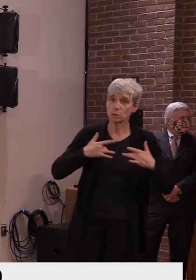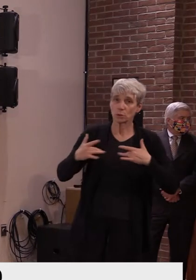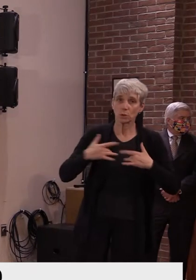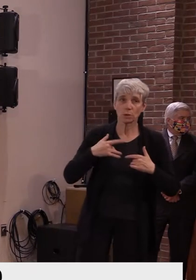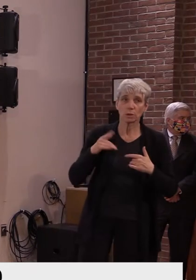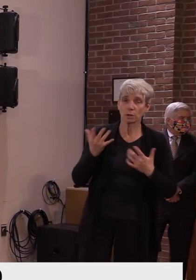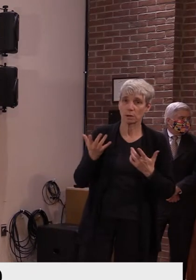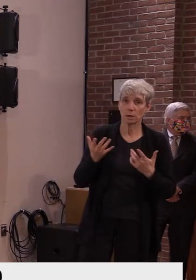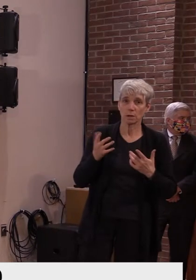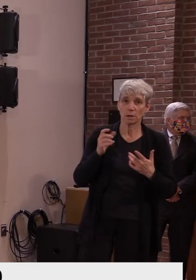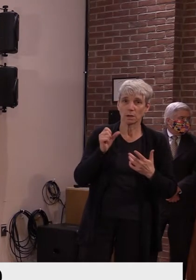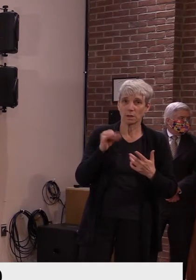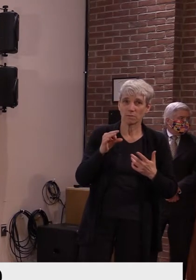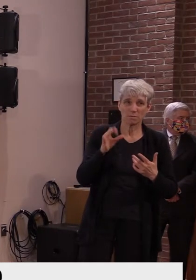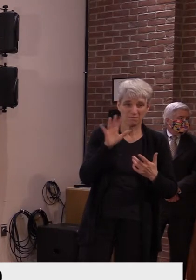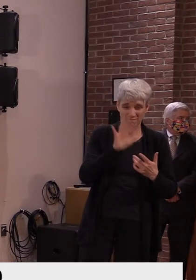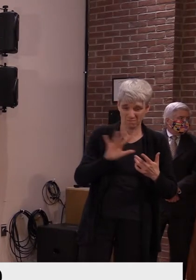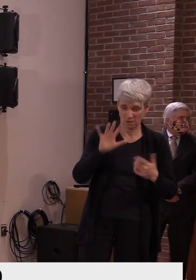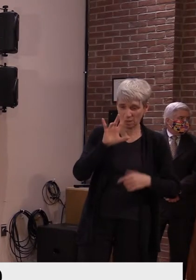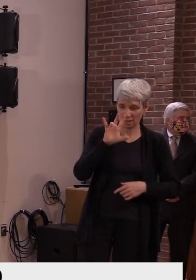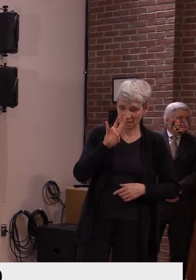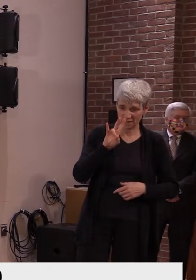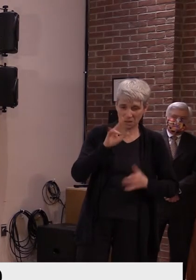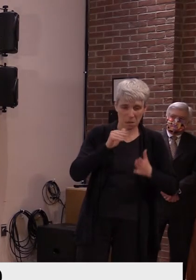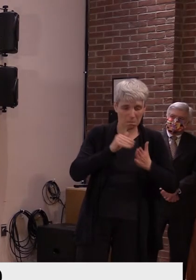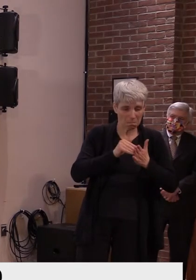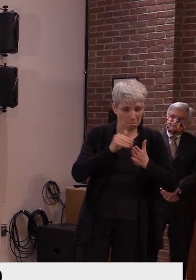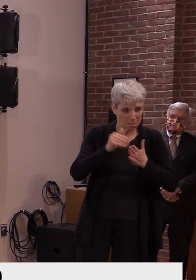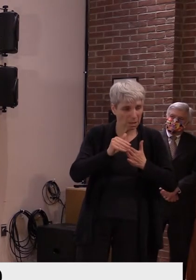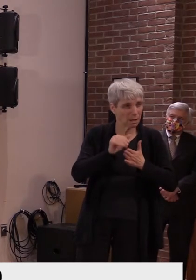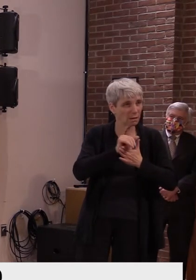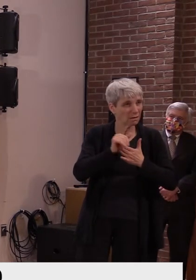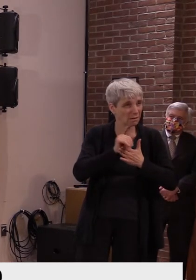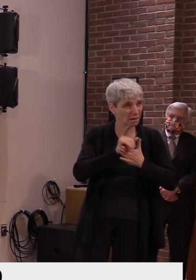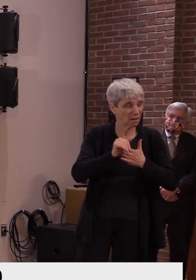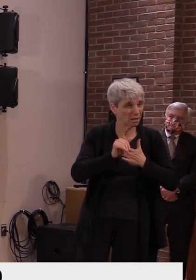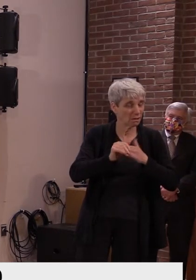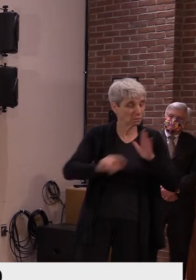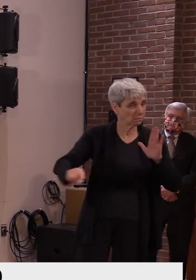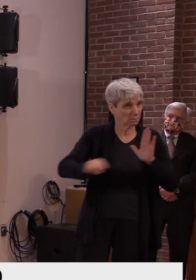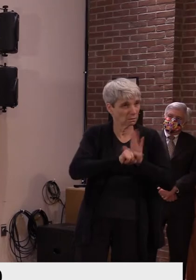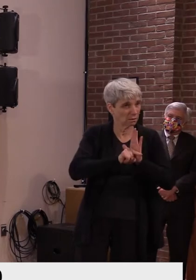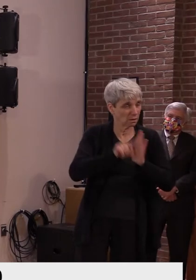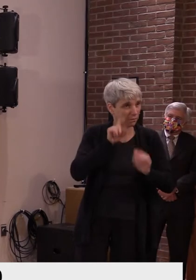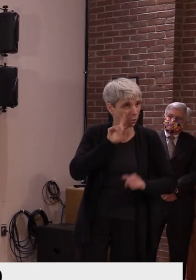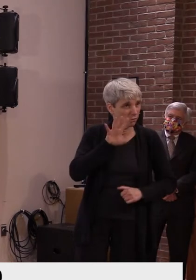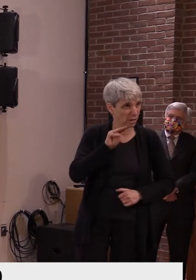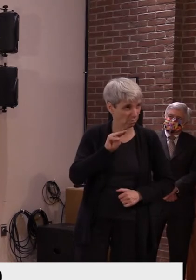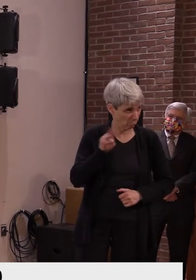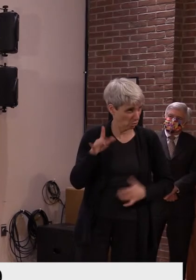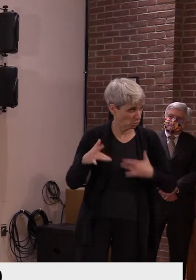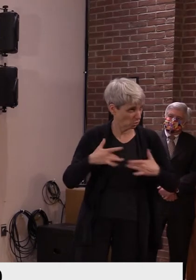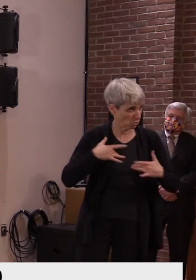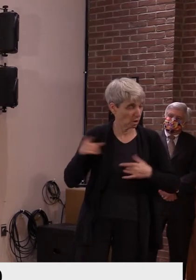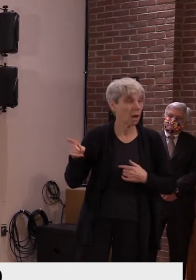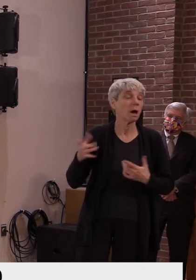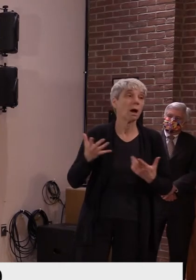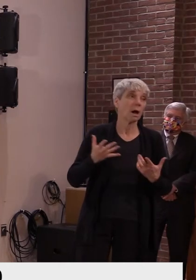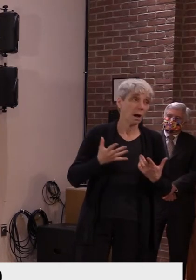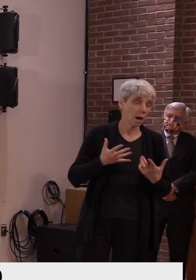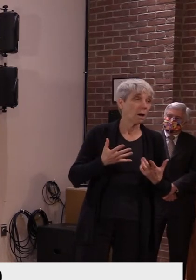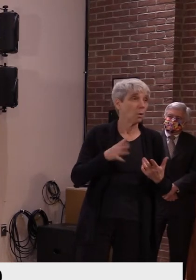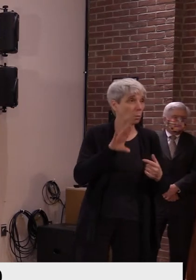seven, maybe million dollars shortfall of the cause? I think I'm more concerned about losing